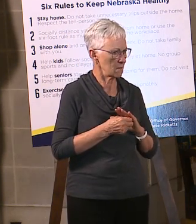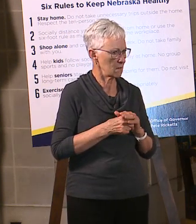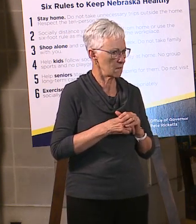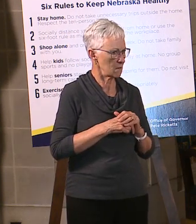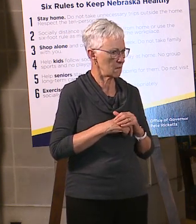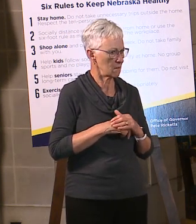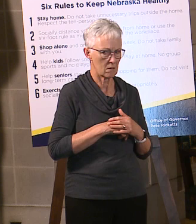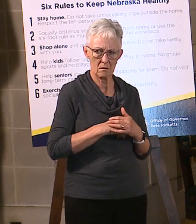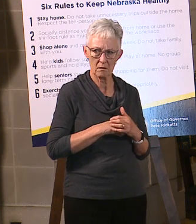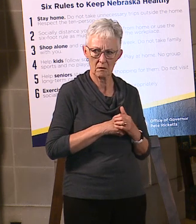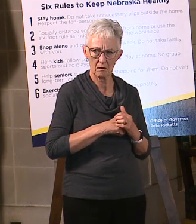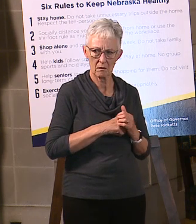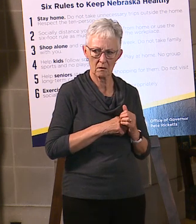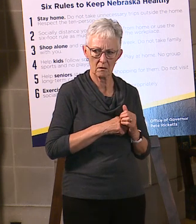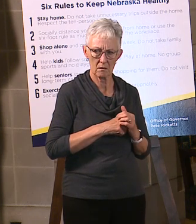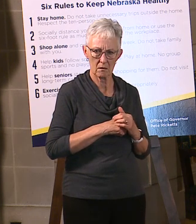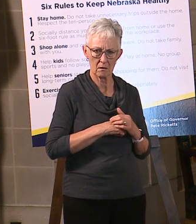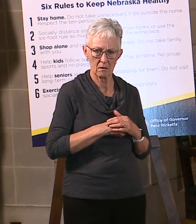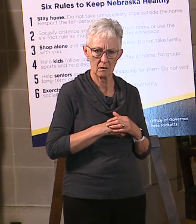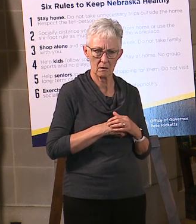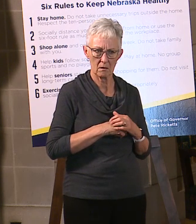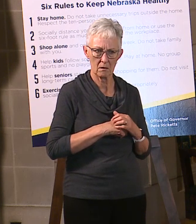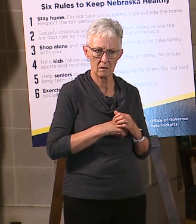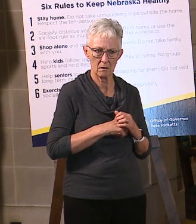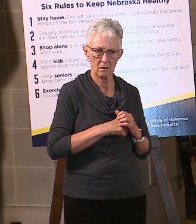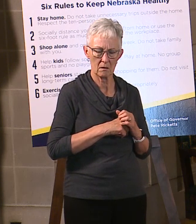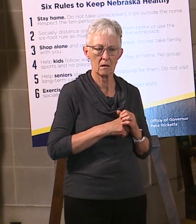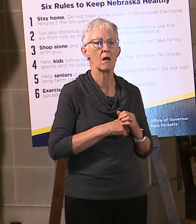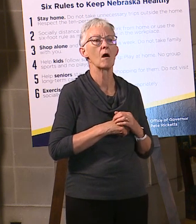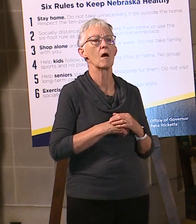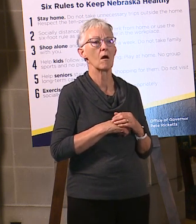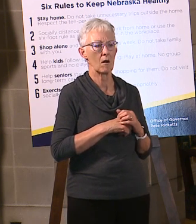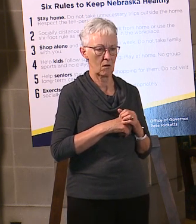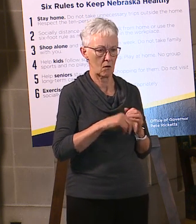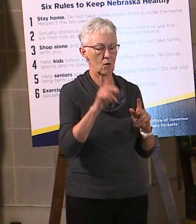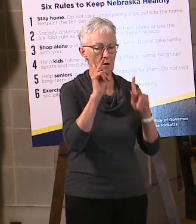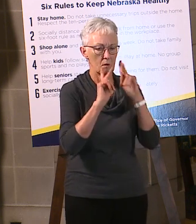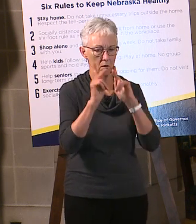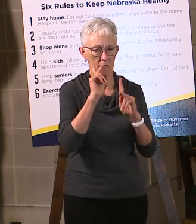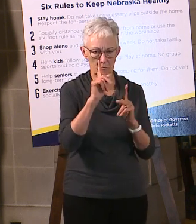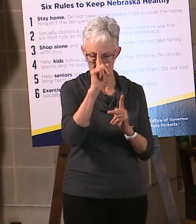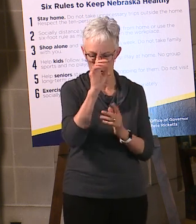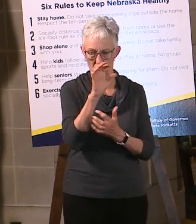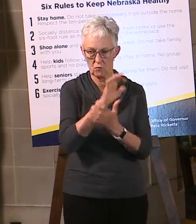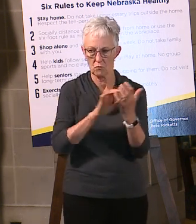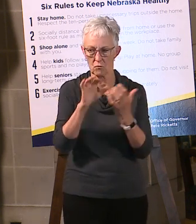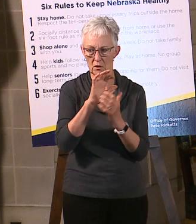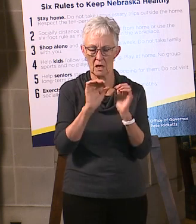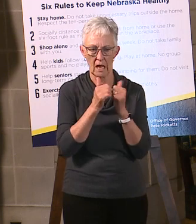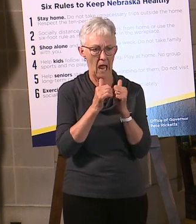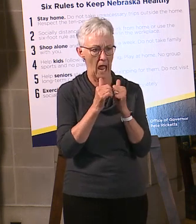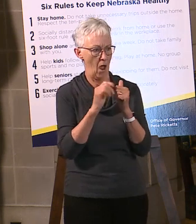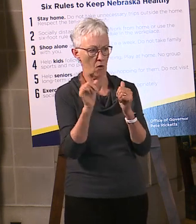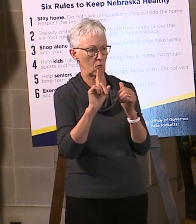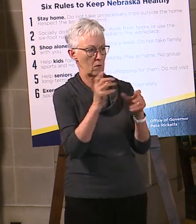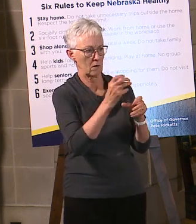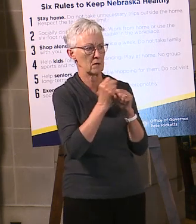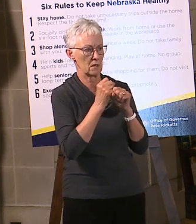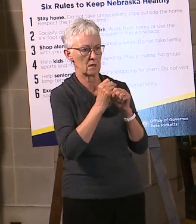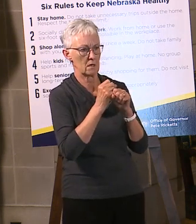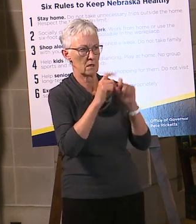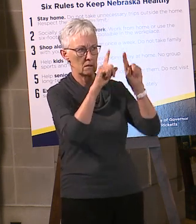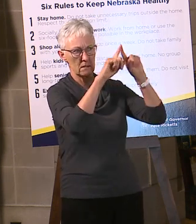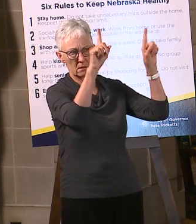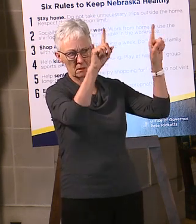She says that people are confused about how to obtain signage on guidelines. People are, oh, okay, so part of our guidelines,